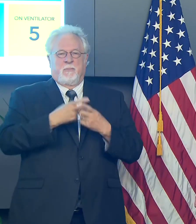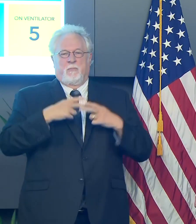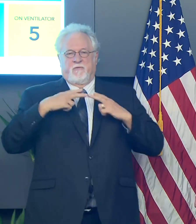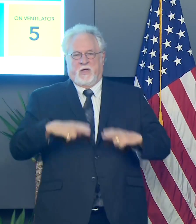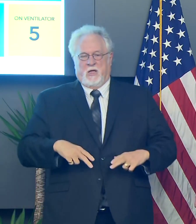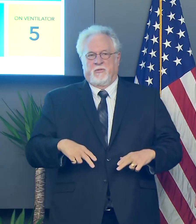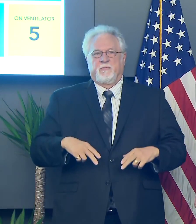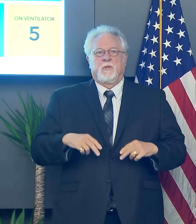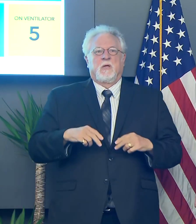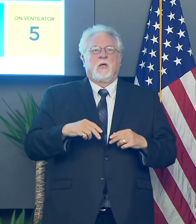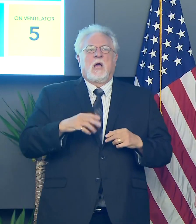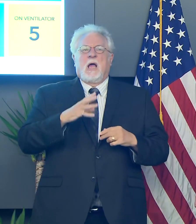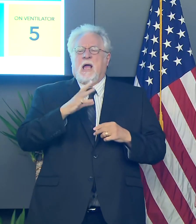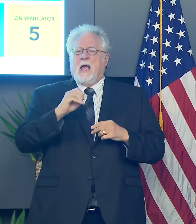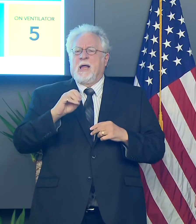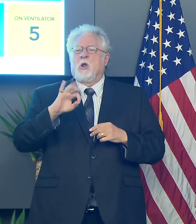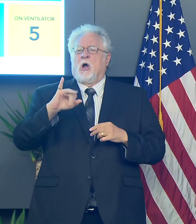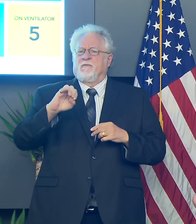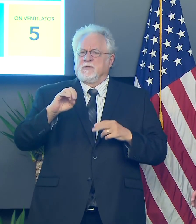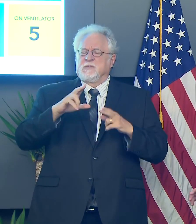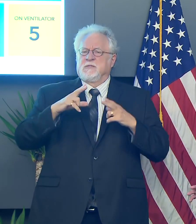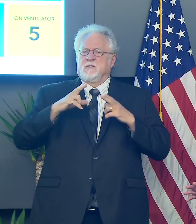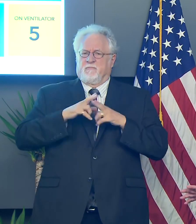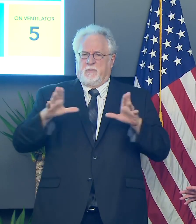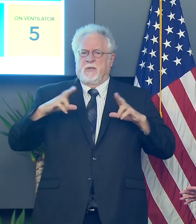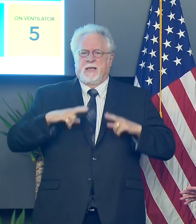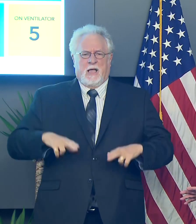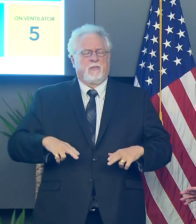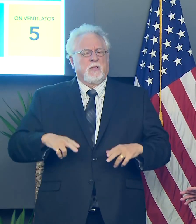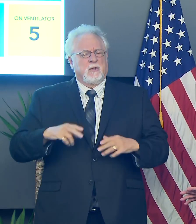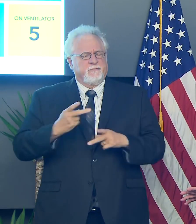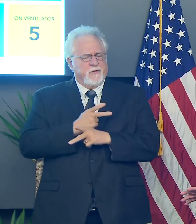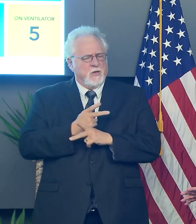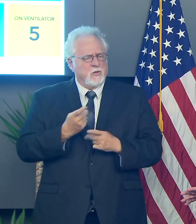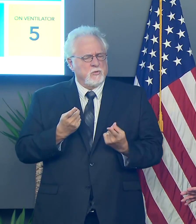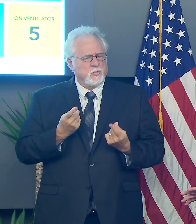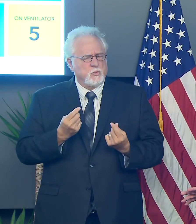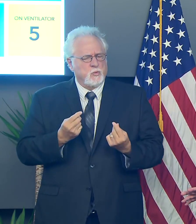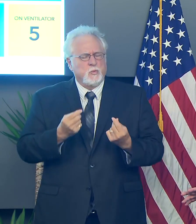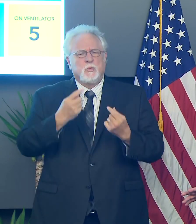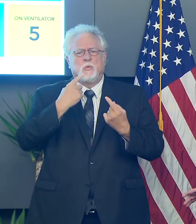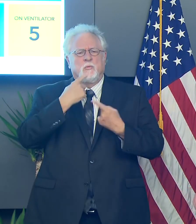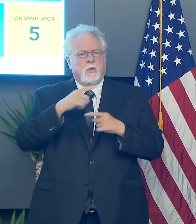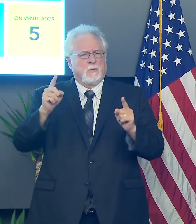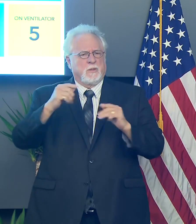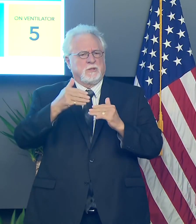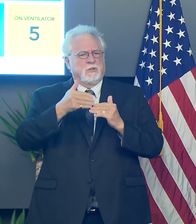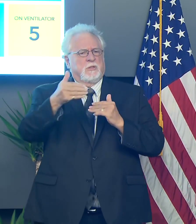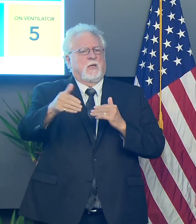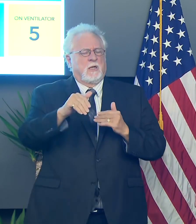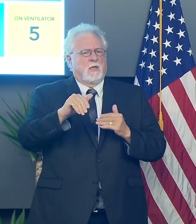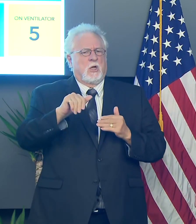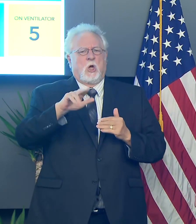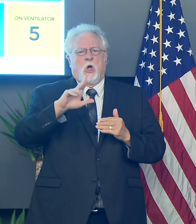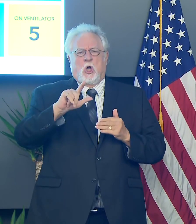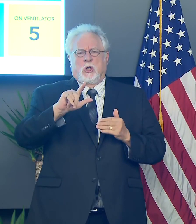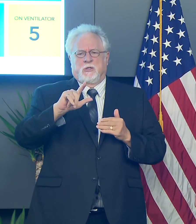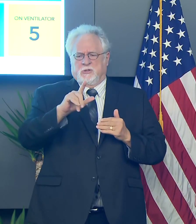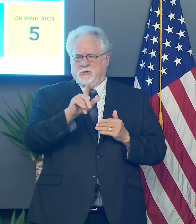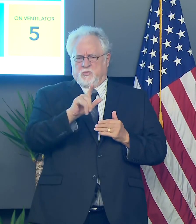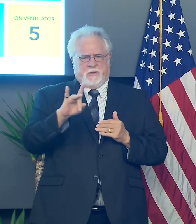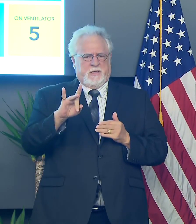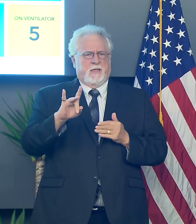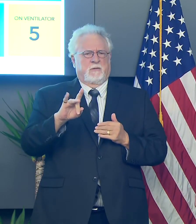of Health, uh, and the Office of Public Health, uh, to figure out what the proclamation looked like, um, on next Friday,